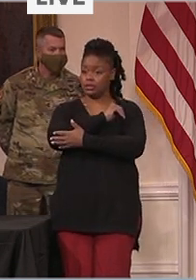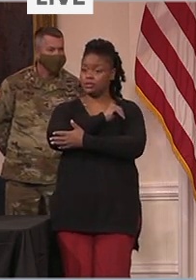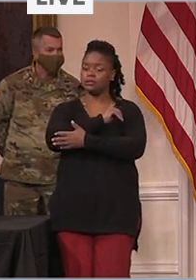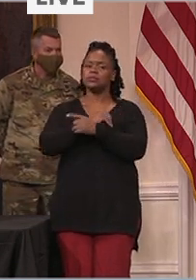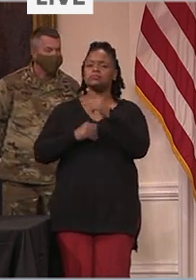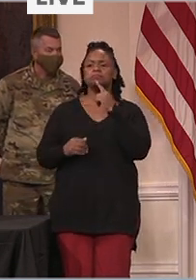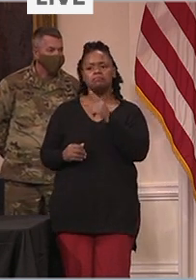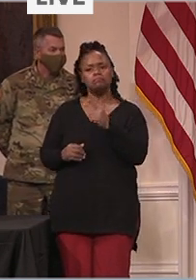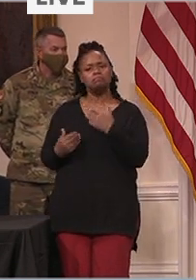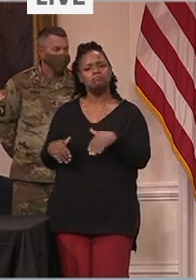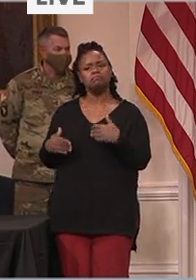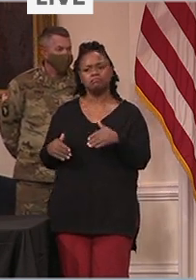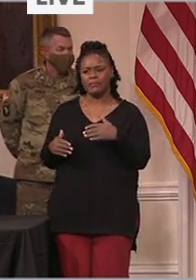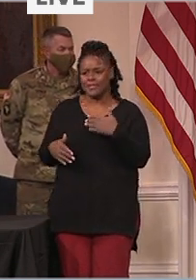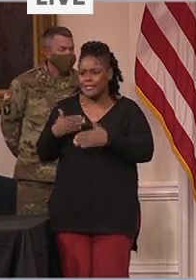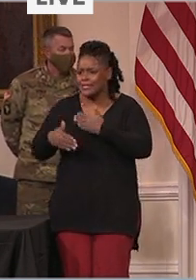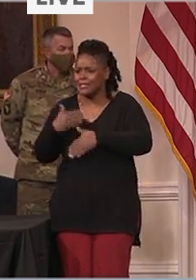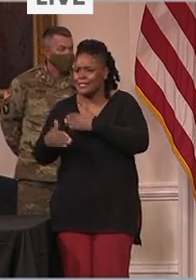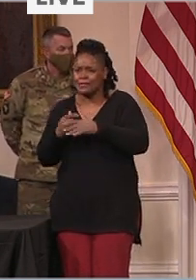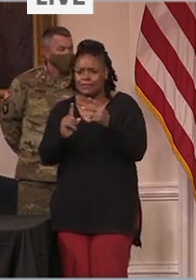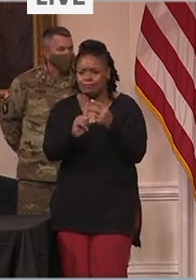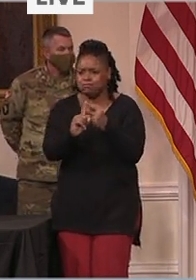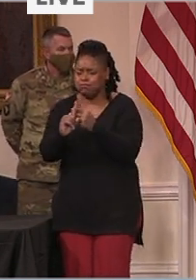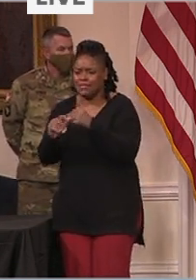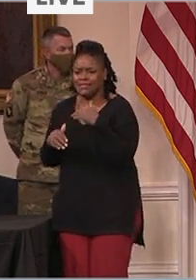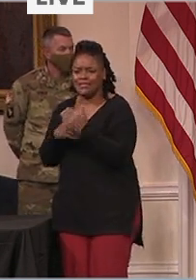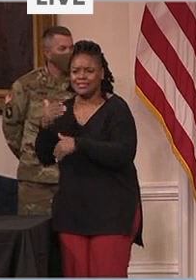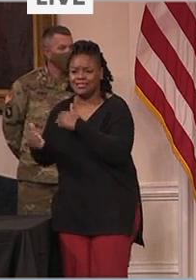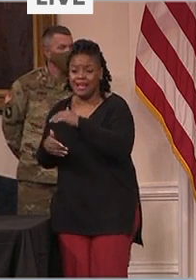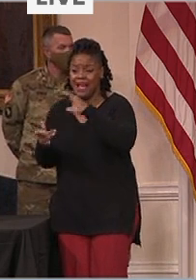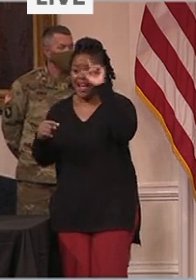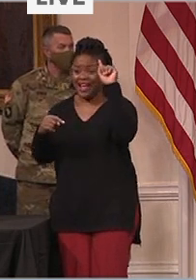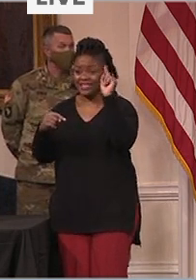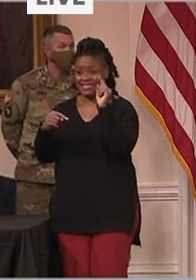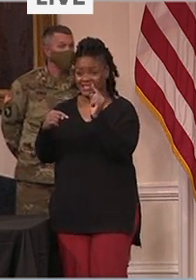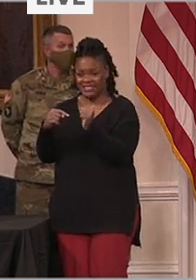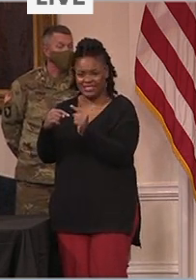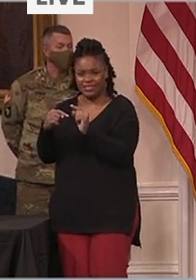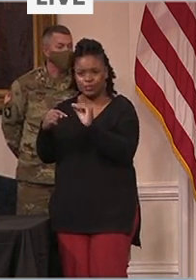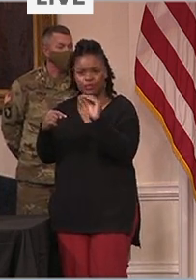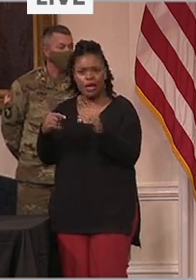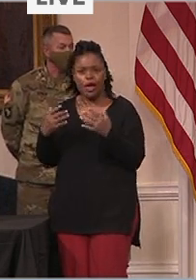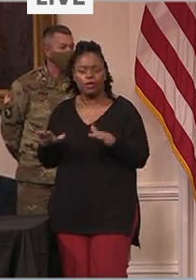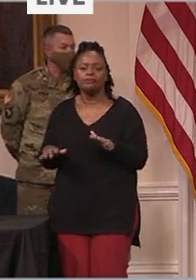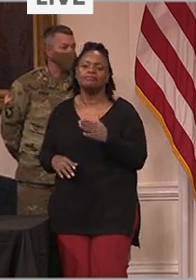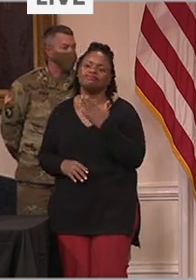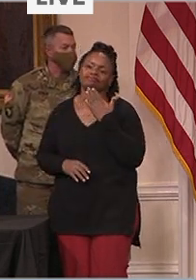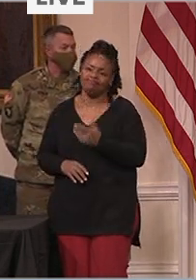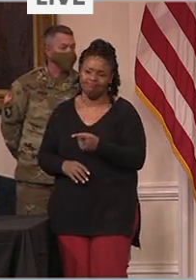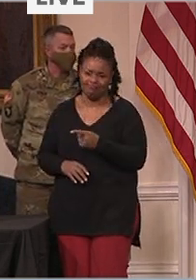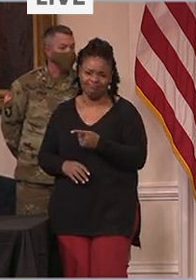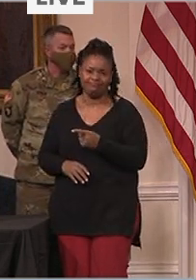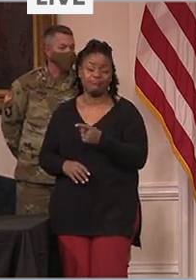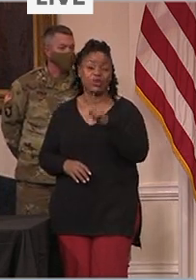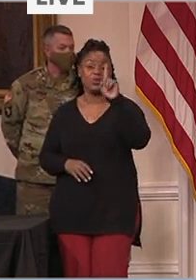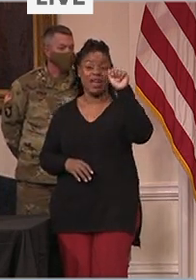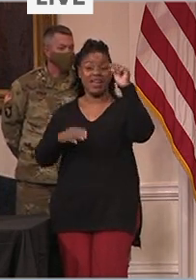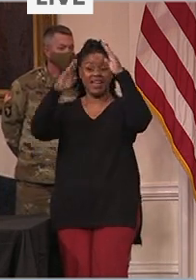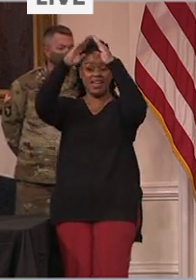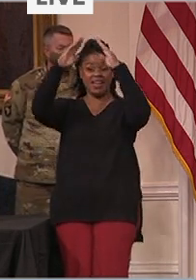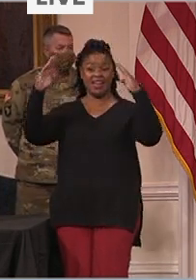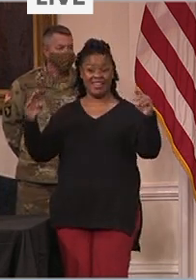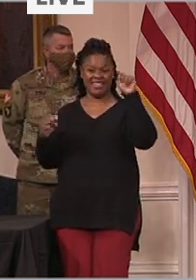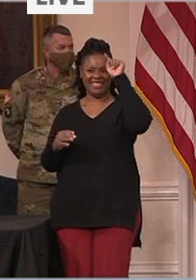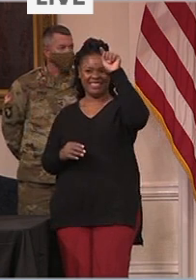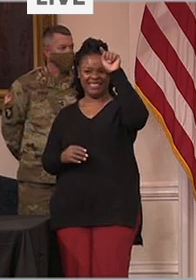and have already completed 80 percent or more of their phase 1a vaccinations. That